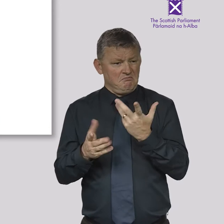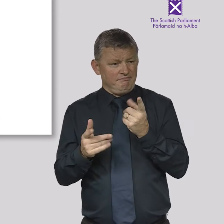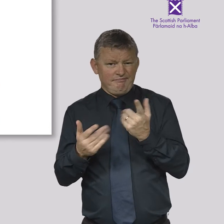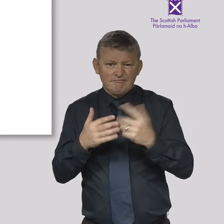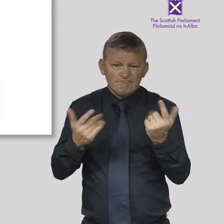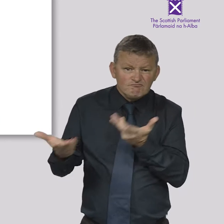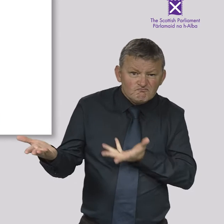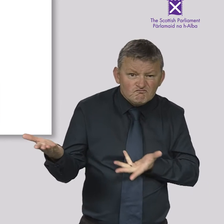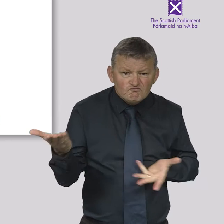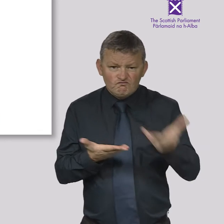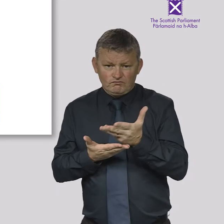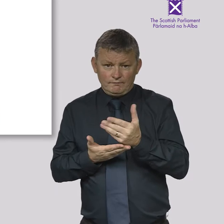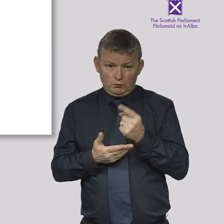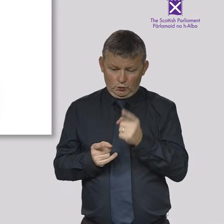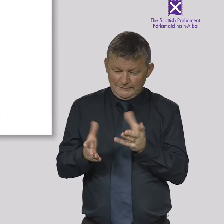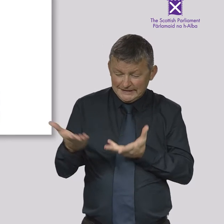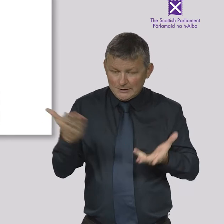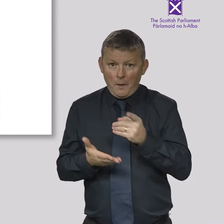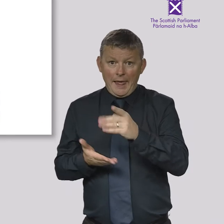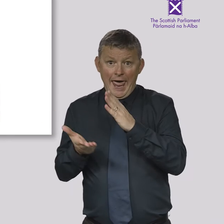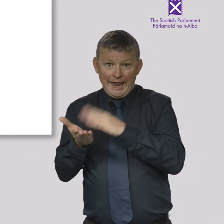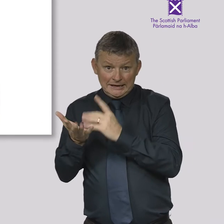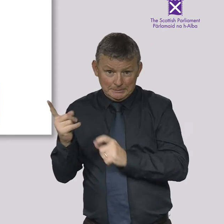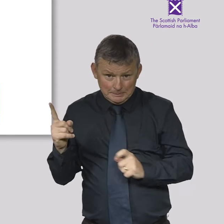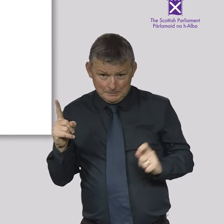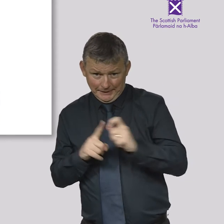chamber business can include debates.